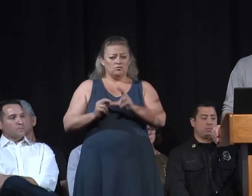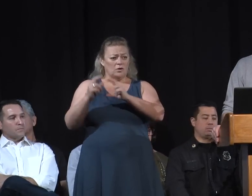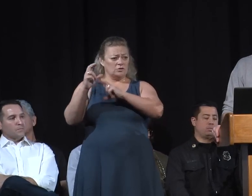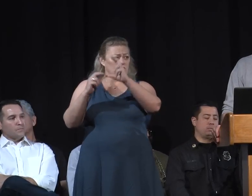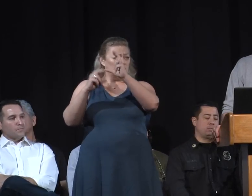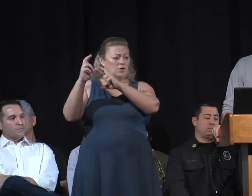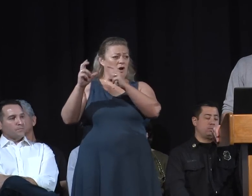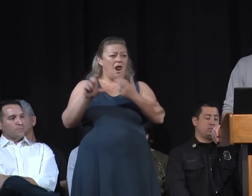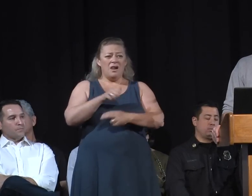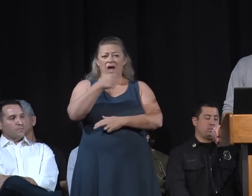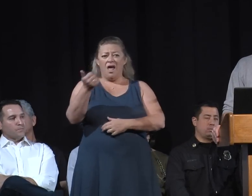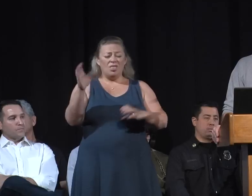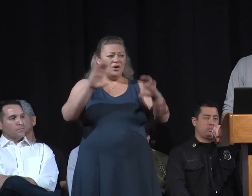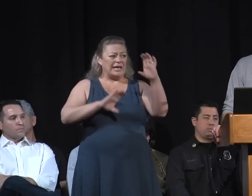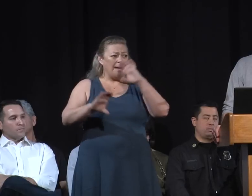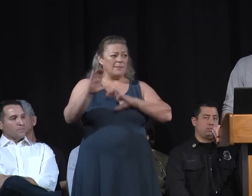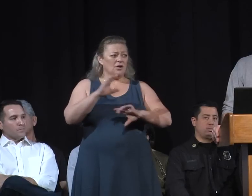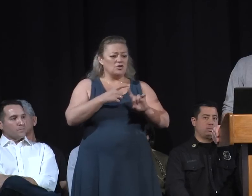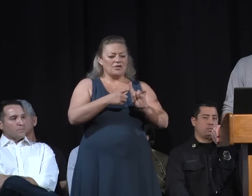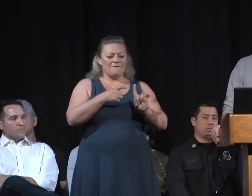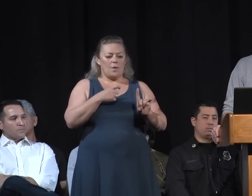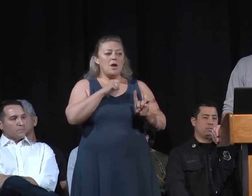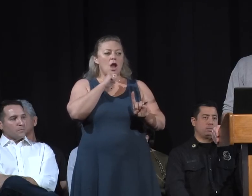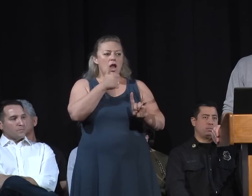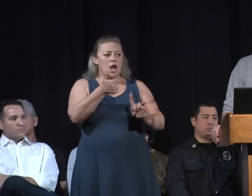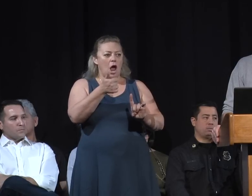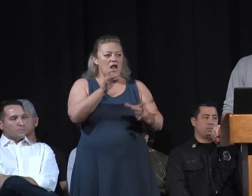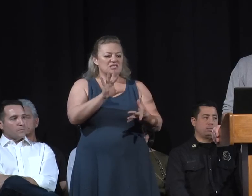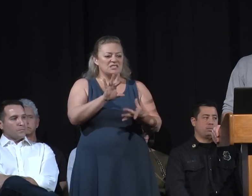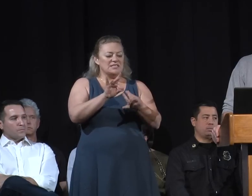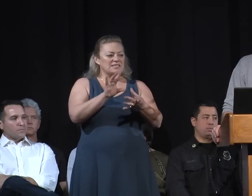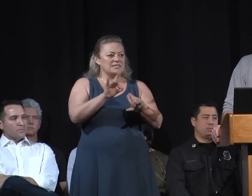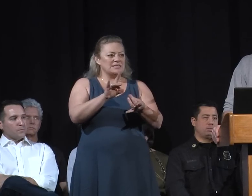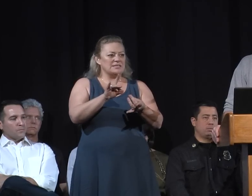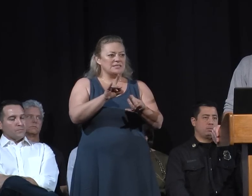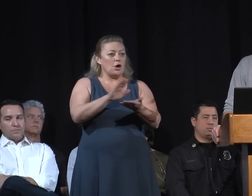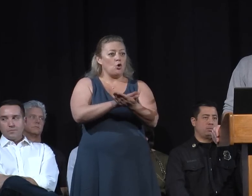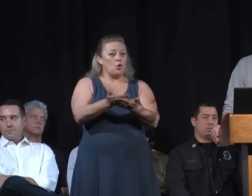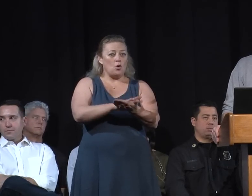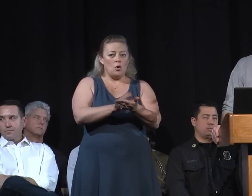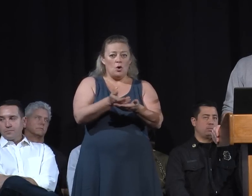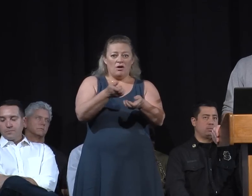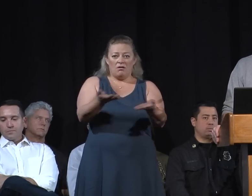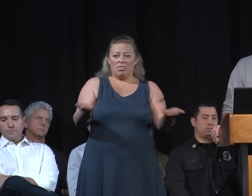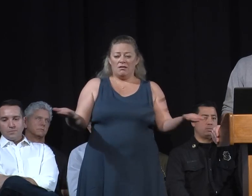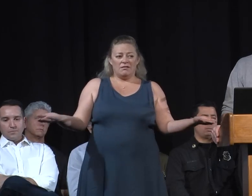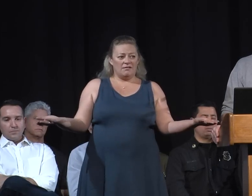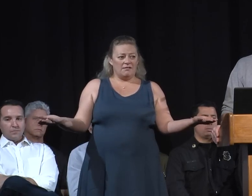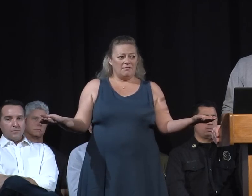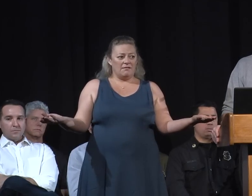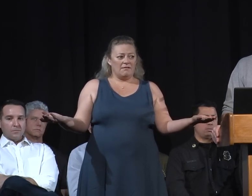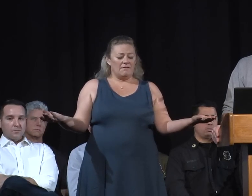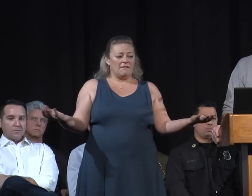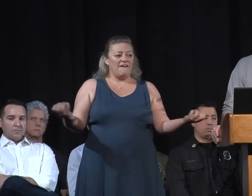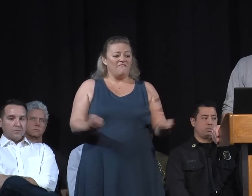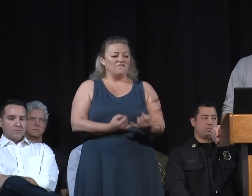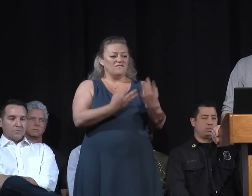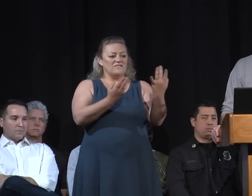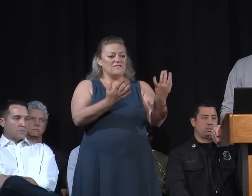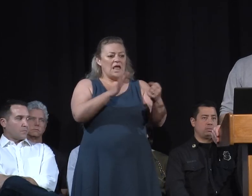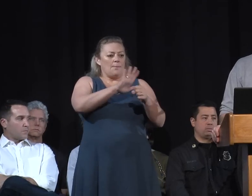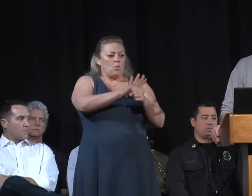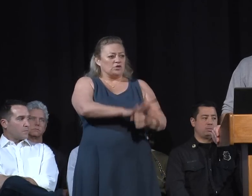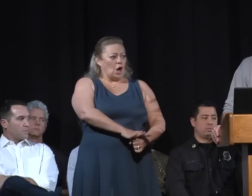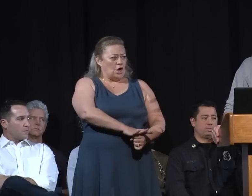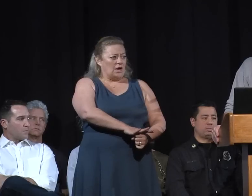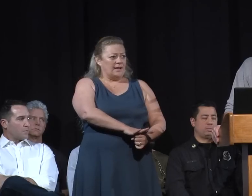Perfluorochemicals from nonstick cookware that's burned and fires. Flame retardants, caustic materials. So